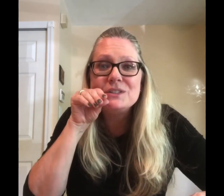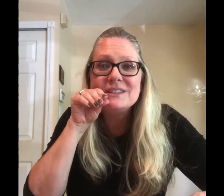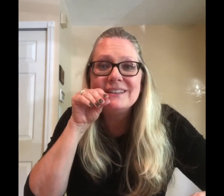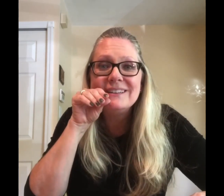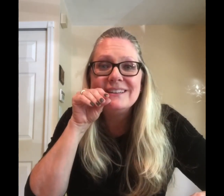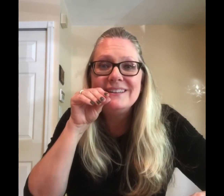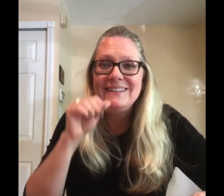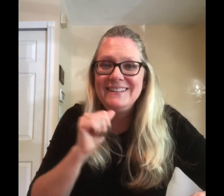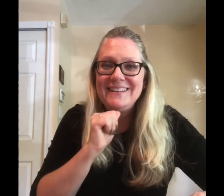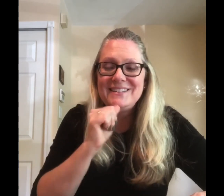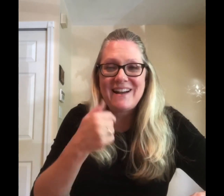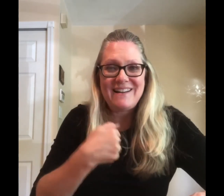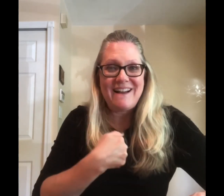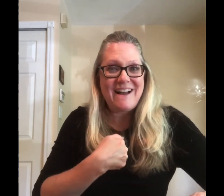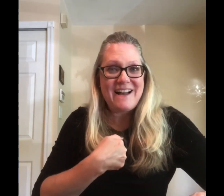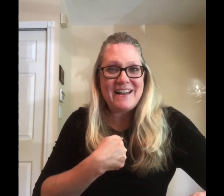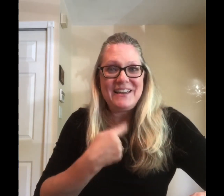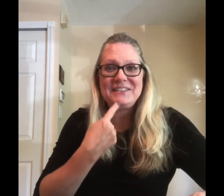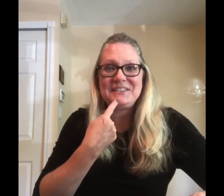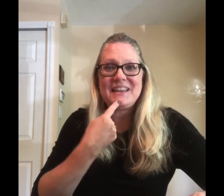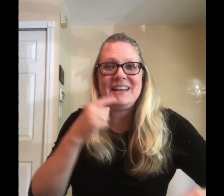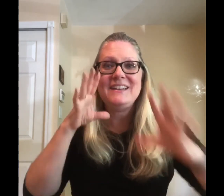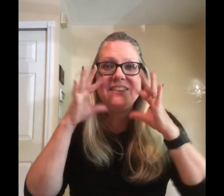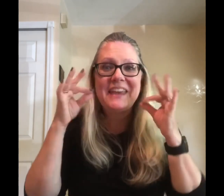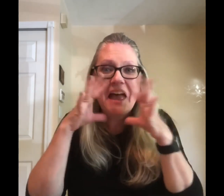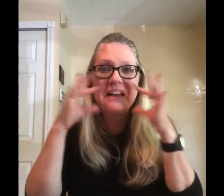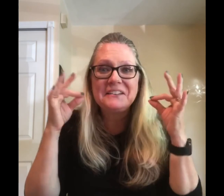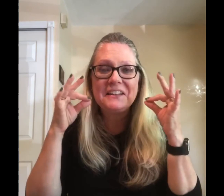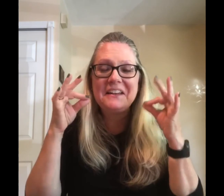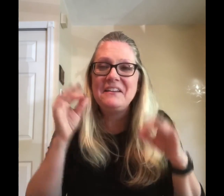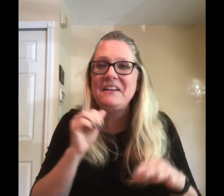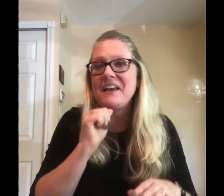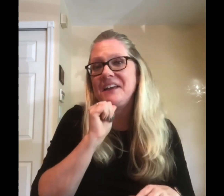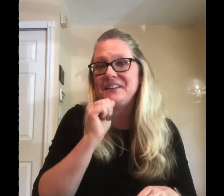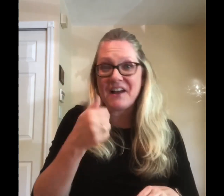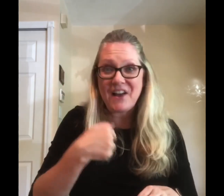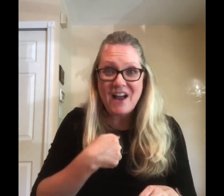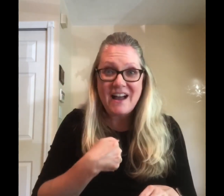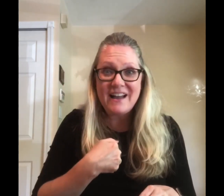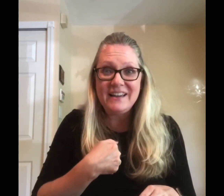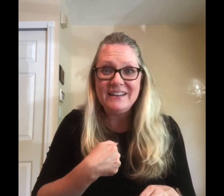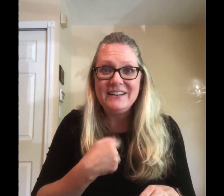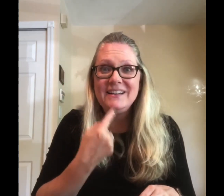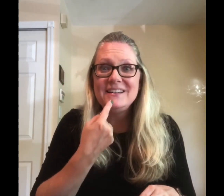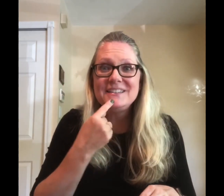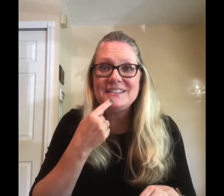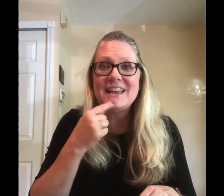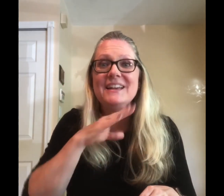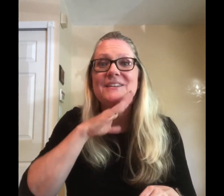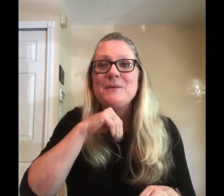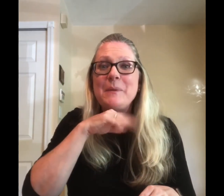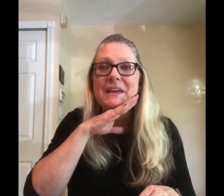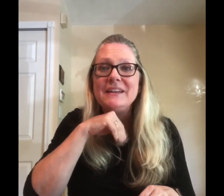not I said the cat and not I said the pig